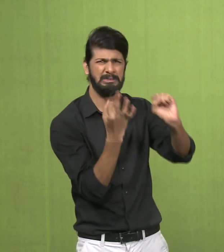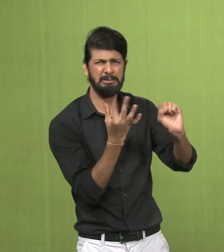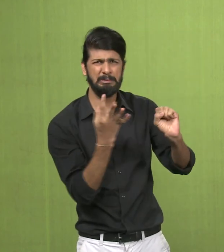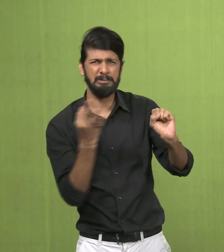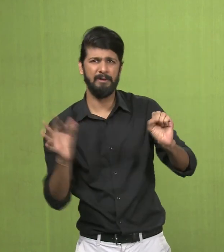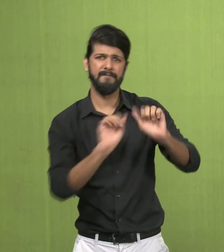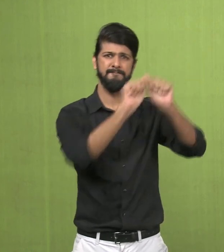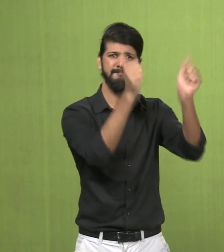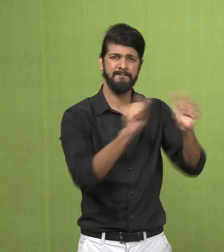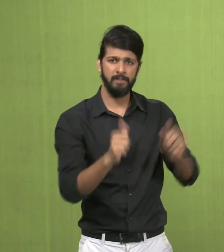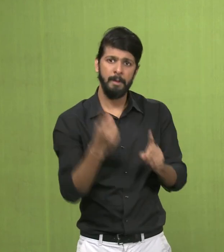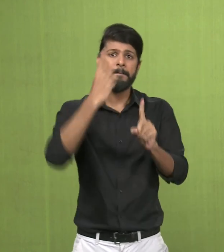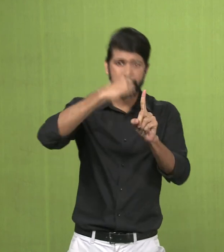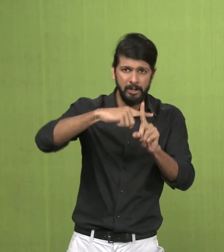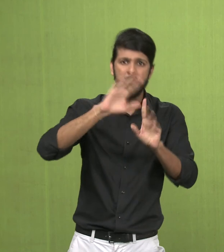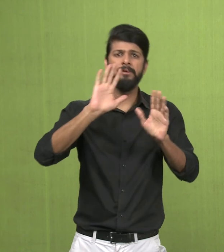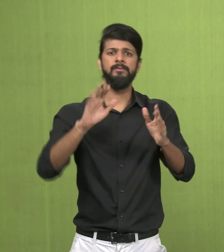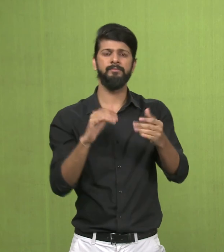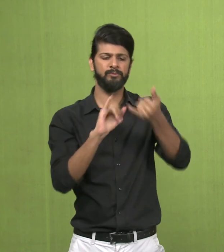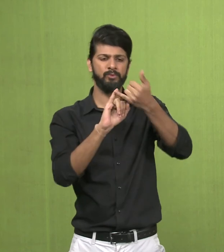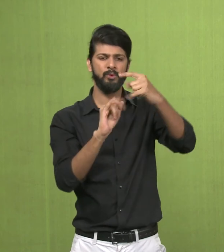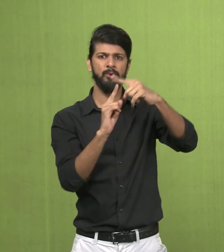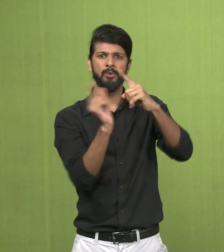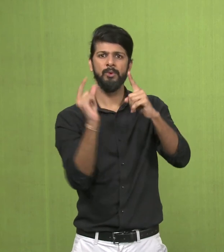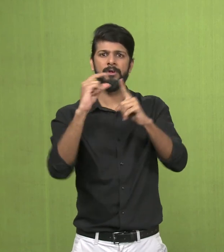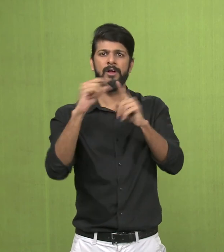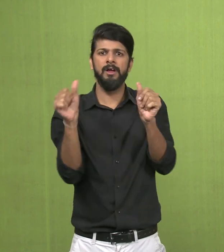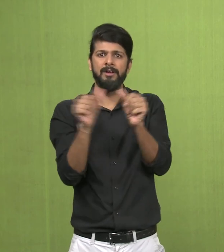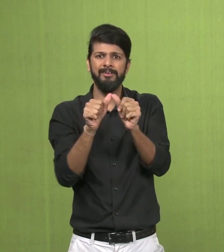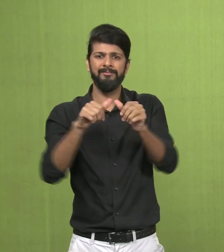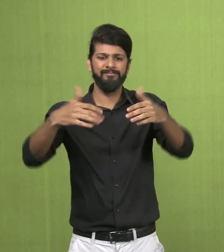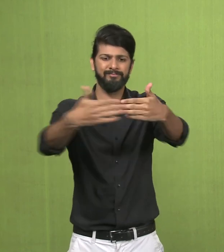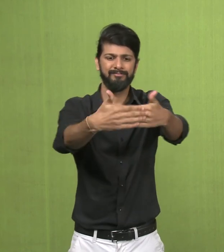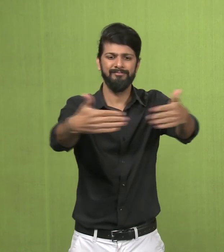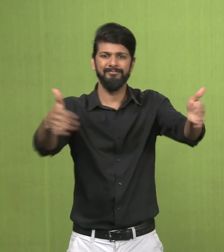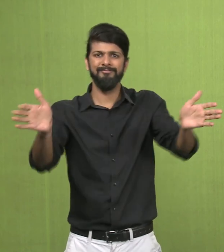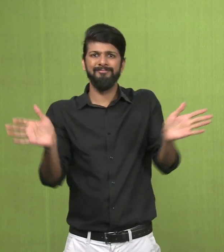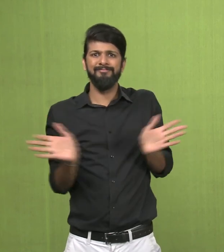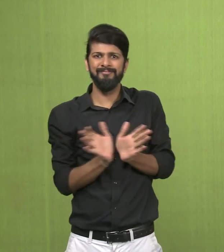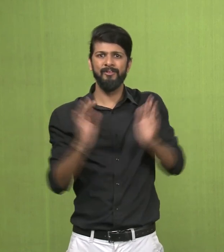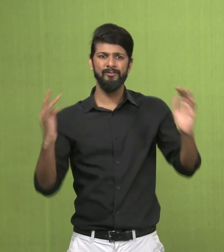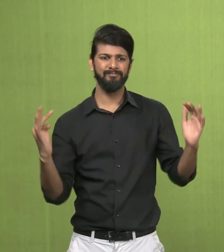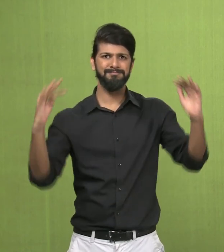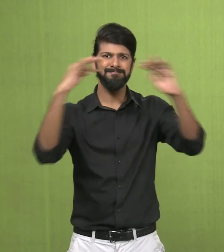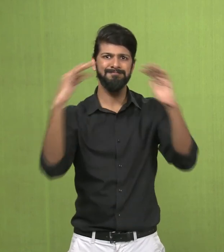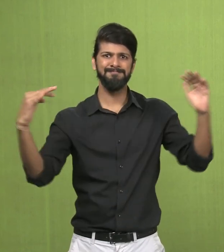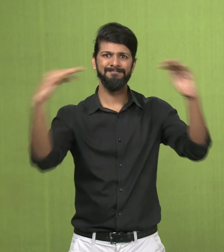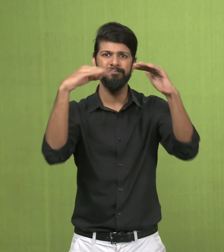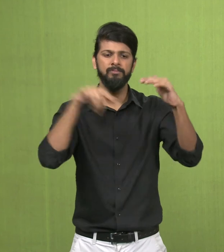There were also stupas which were built which symbolized Buddha. They were used for religious purposes.